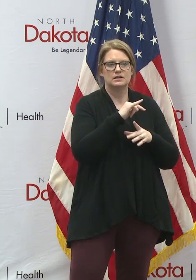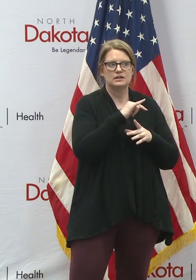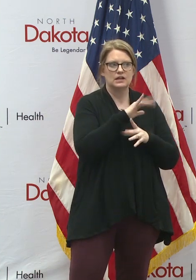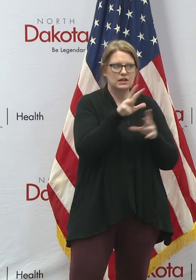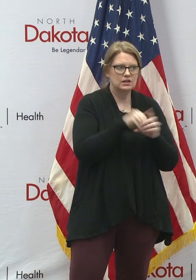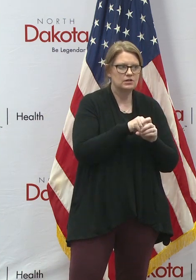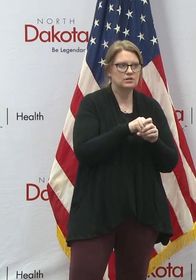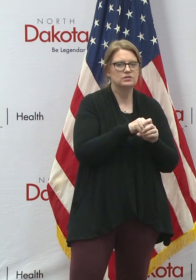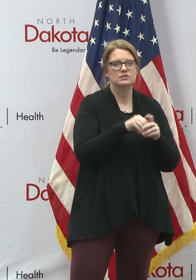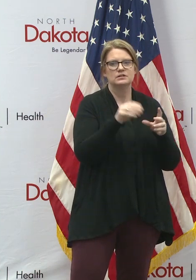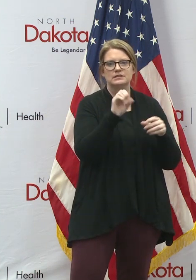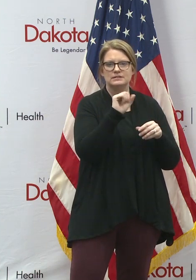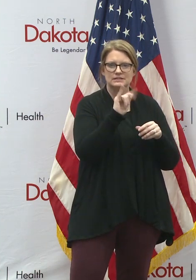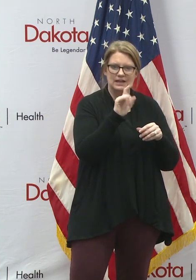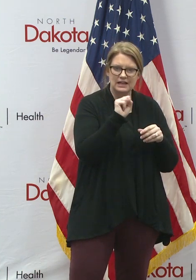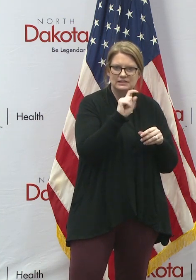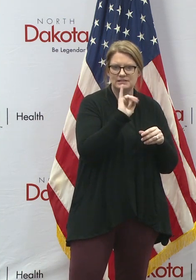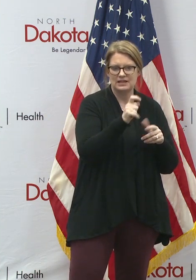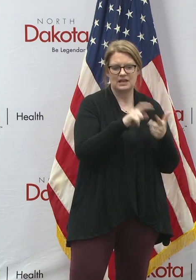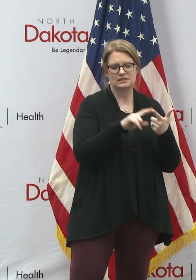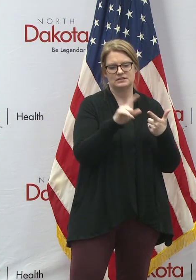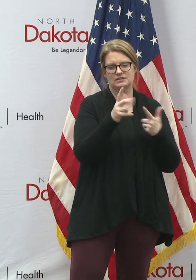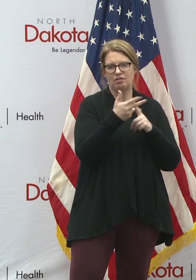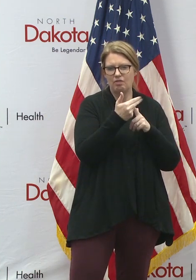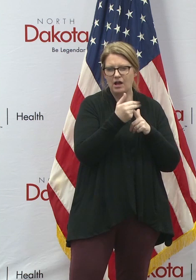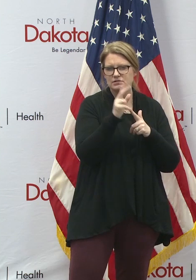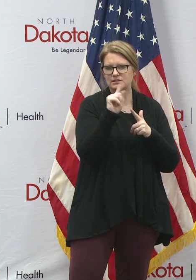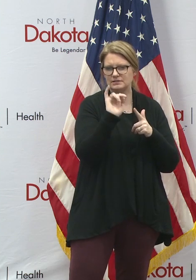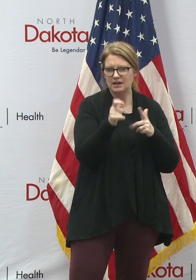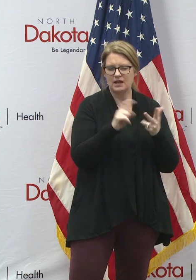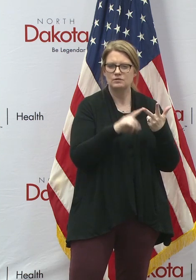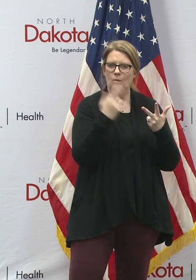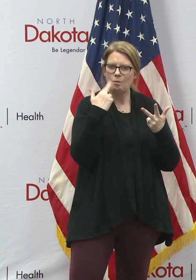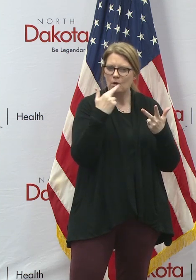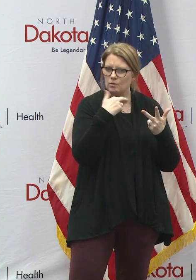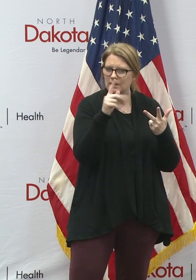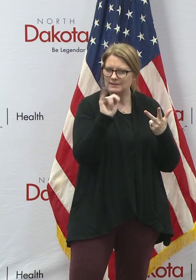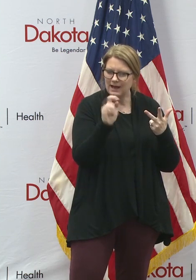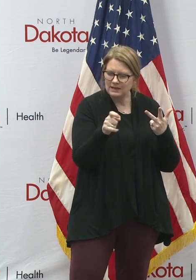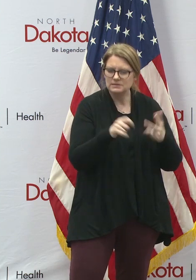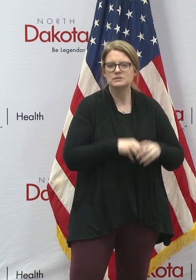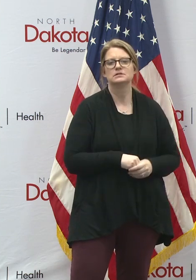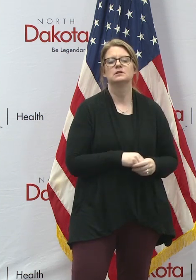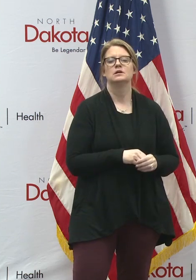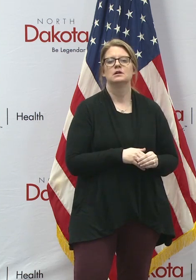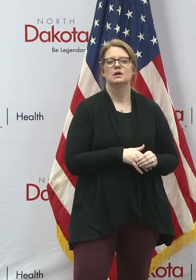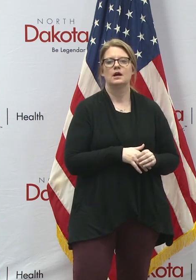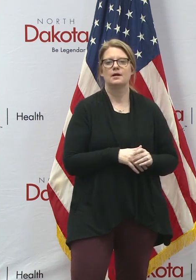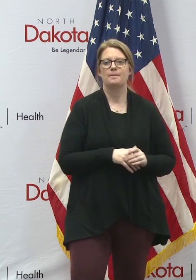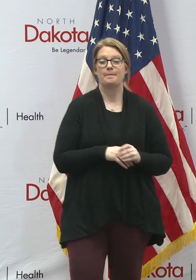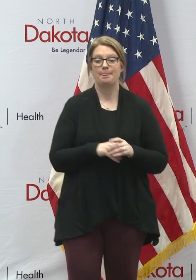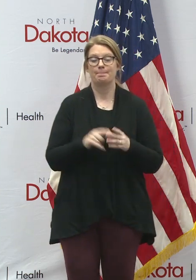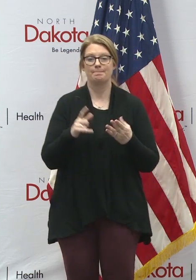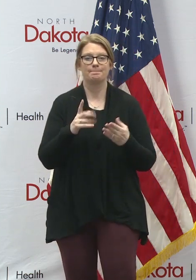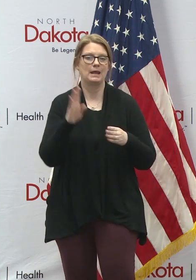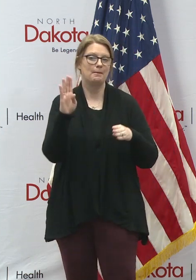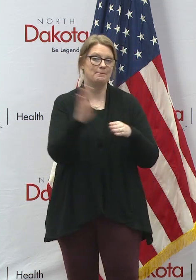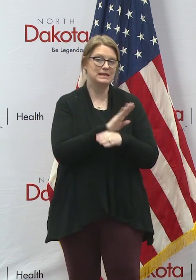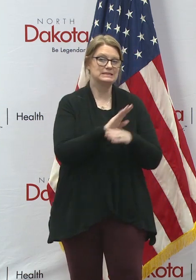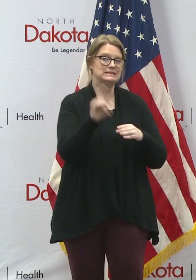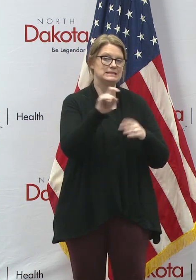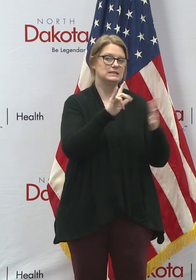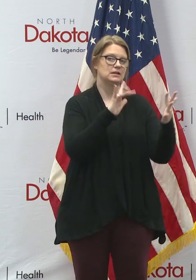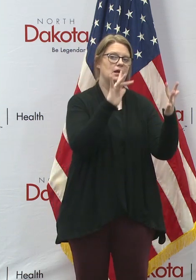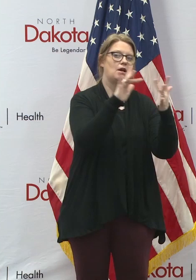limited to sales tax, lodging taxes, restaurant taxes, just to name a few. Businesses simply need to contact